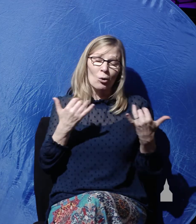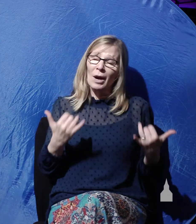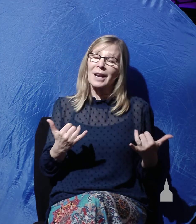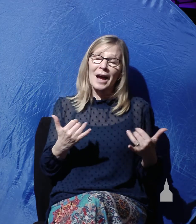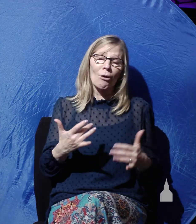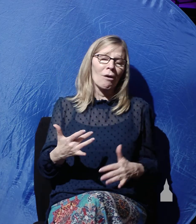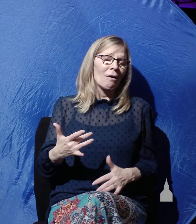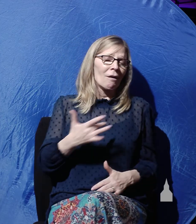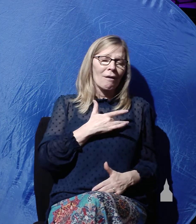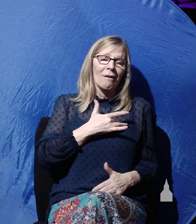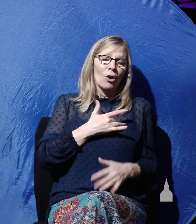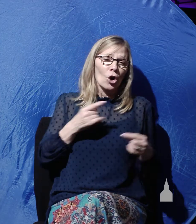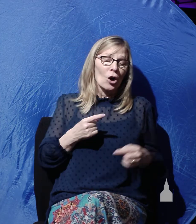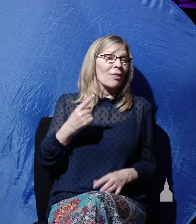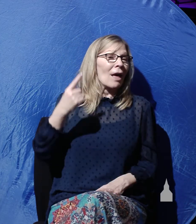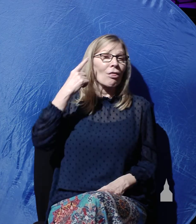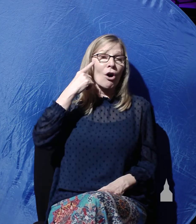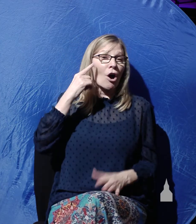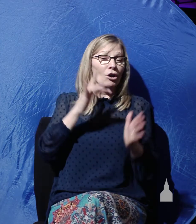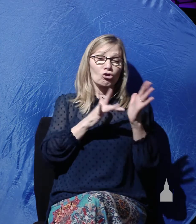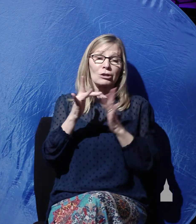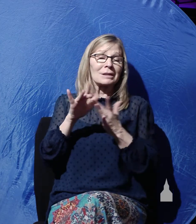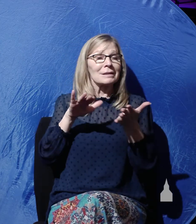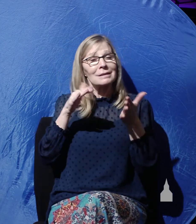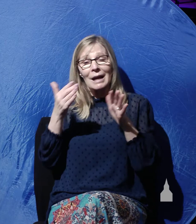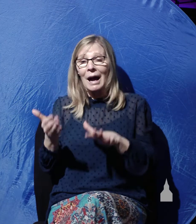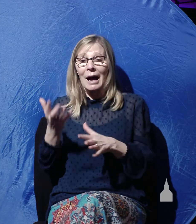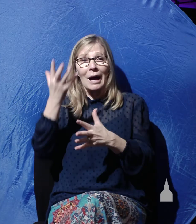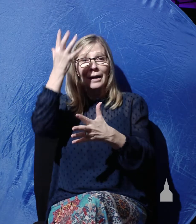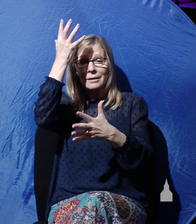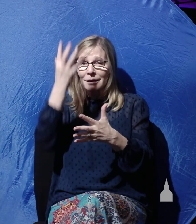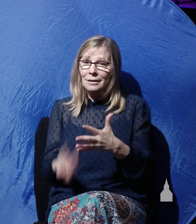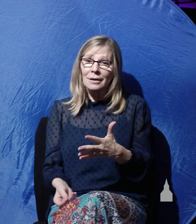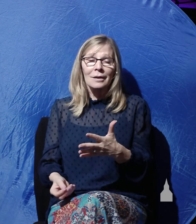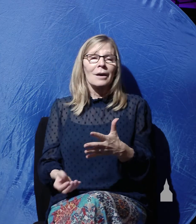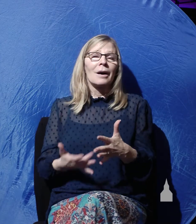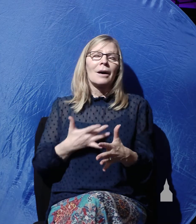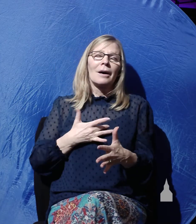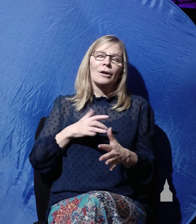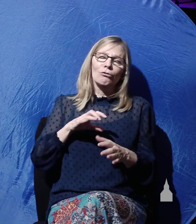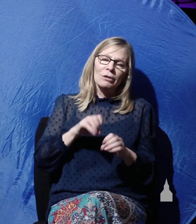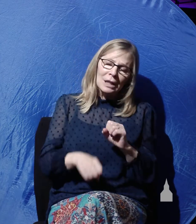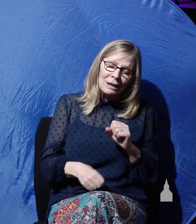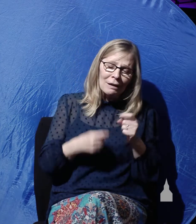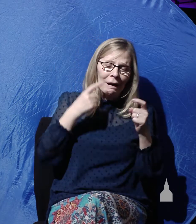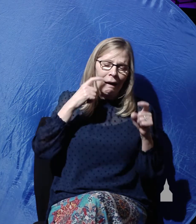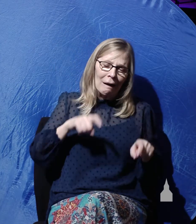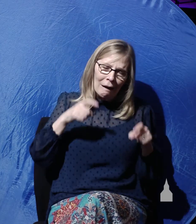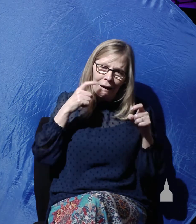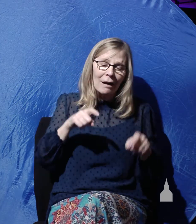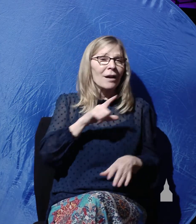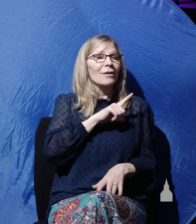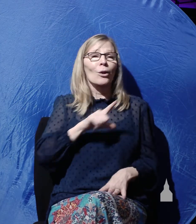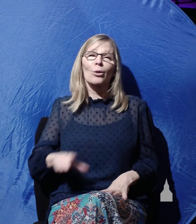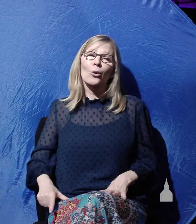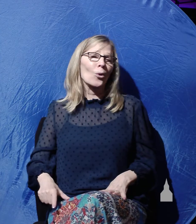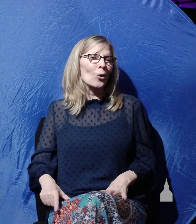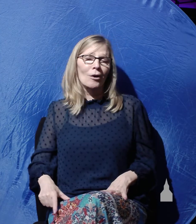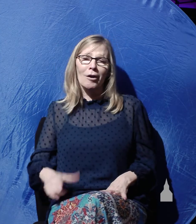hurt. They thought that Jesus had died and they were grieving. And the Lord doesn't want, out of his compassionate heart, doesn't want them